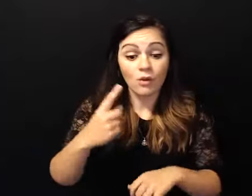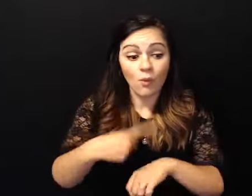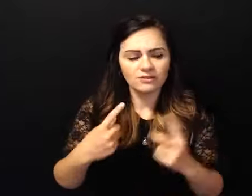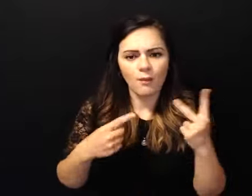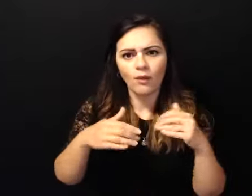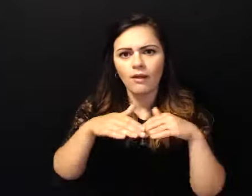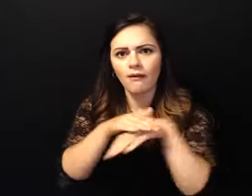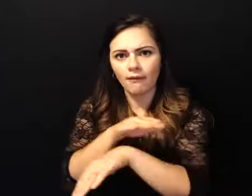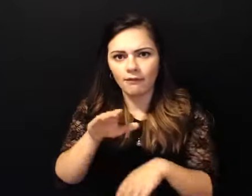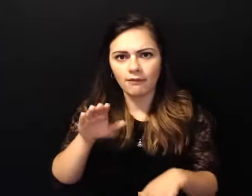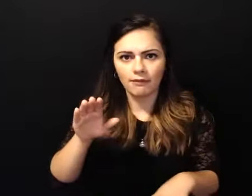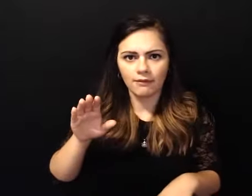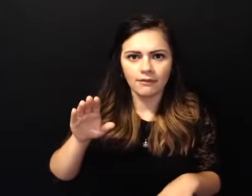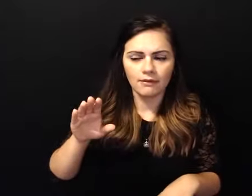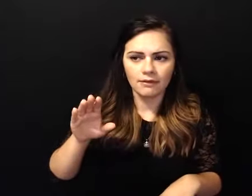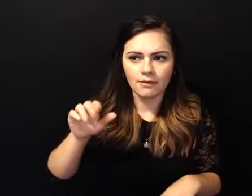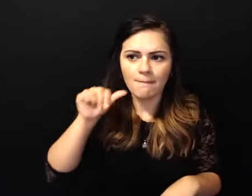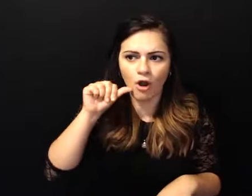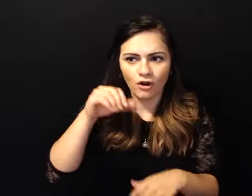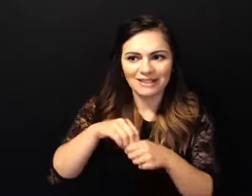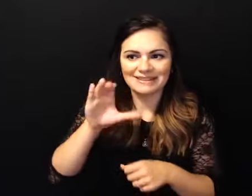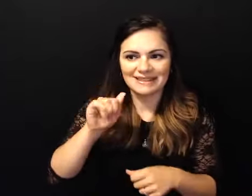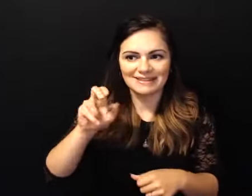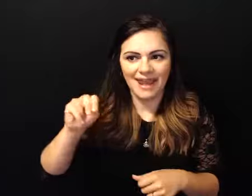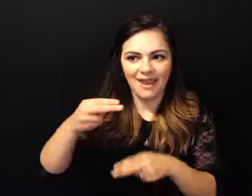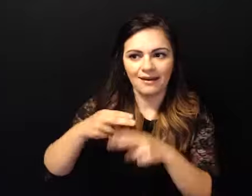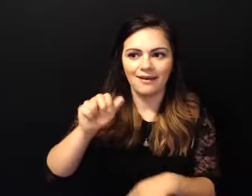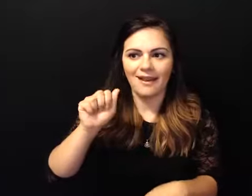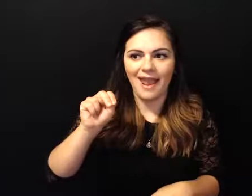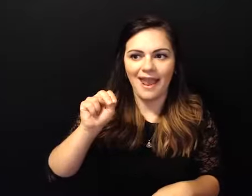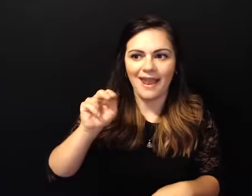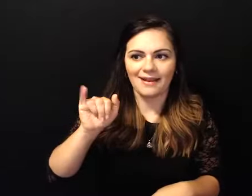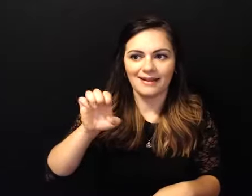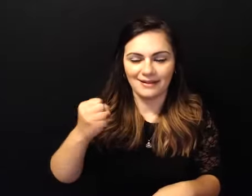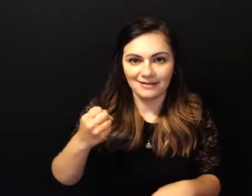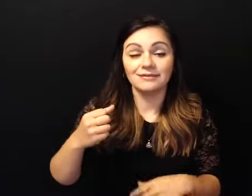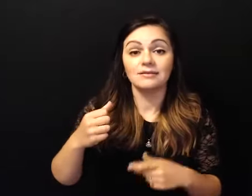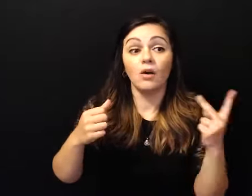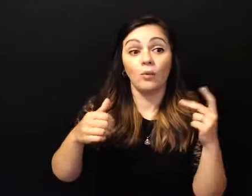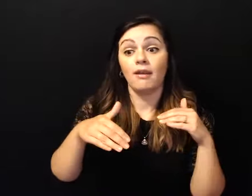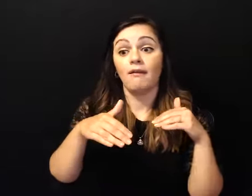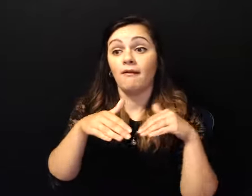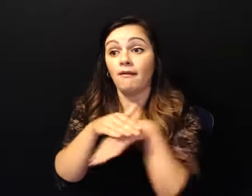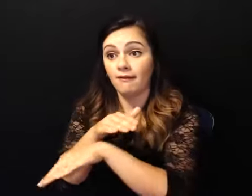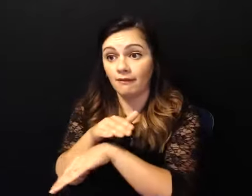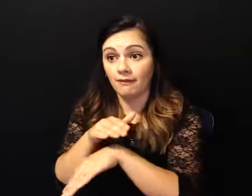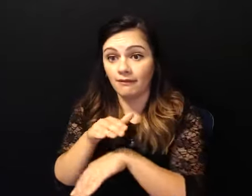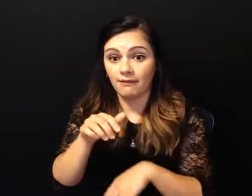cincinnati's you know annie's and uh we walked into this bar and we walked in right next to each other and they kind of caught you know your rochelle